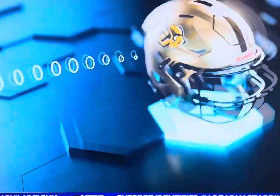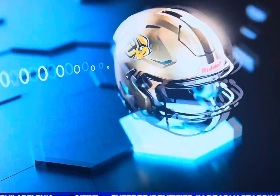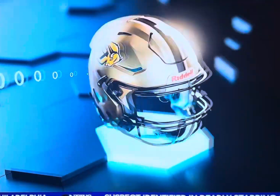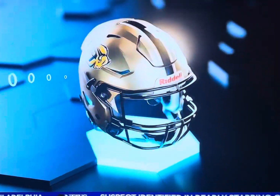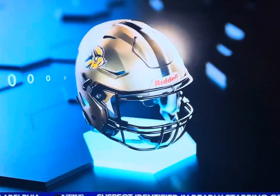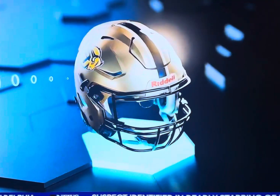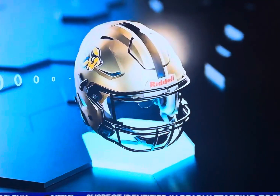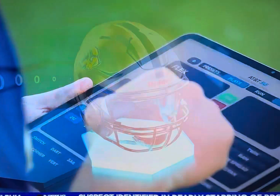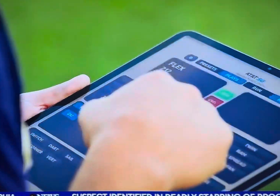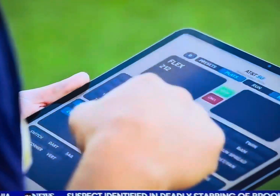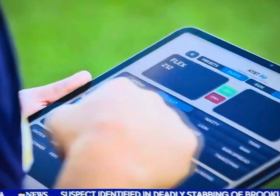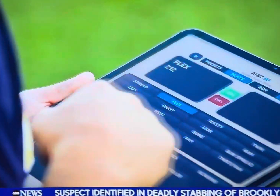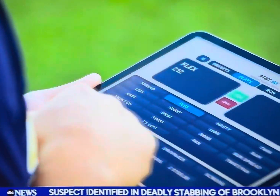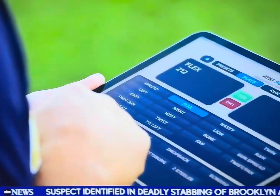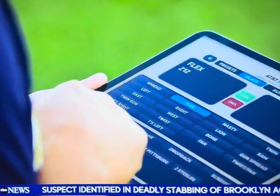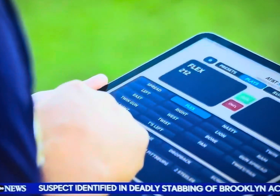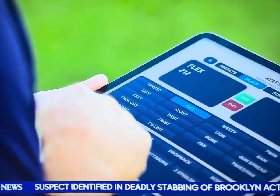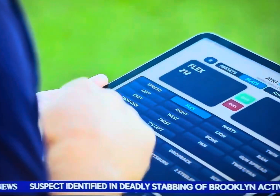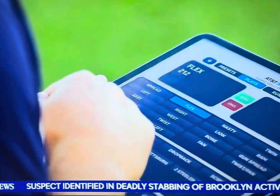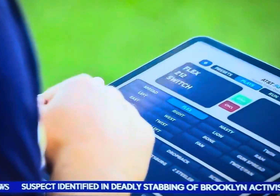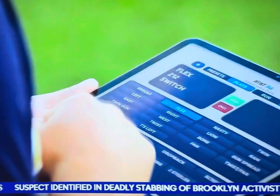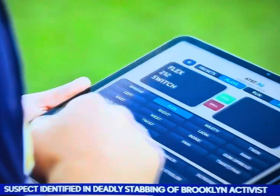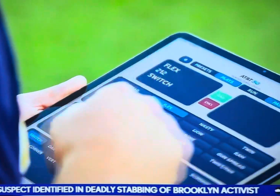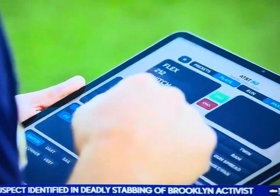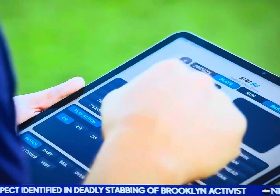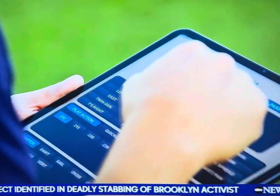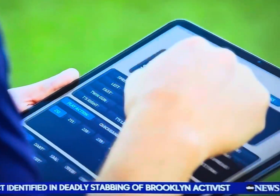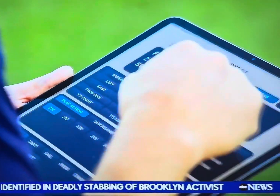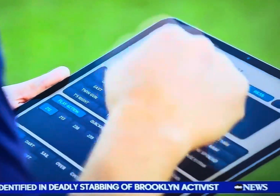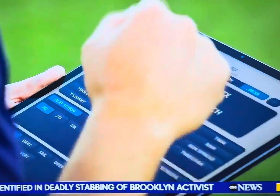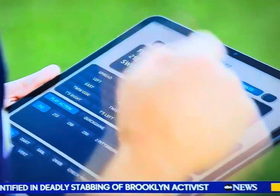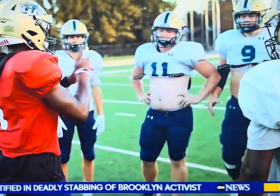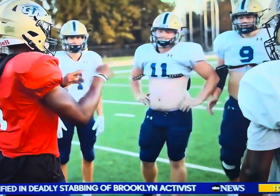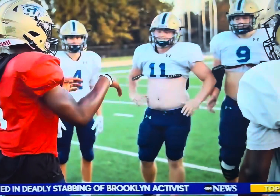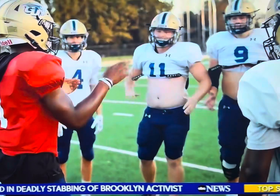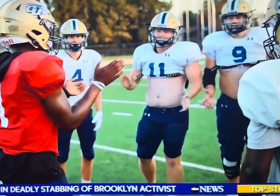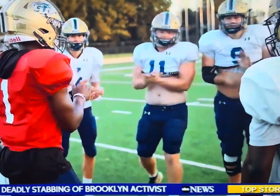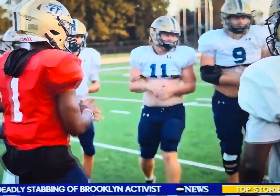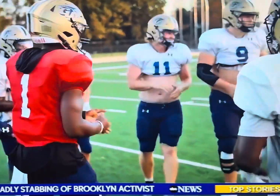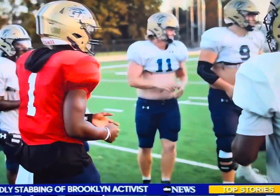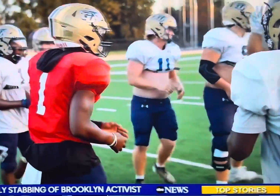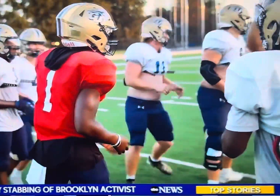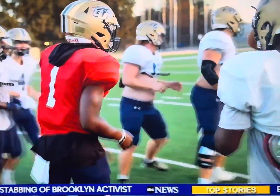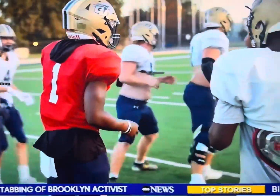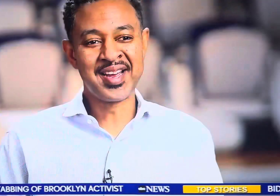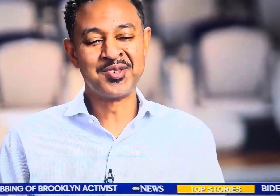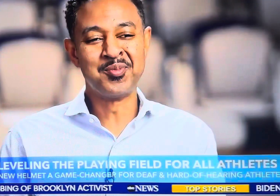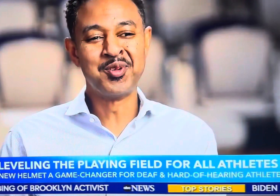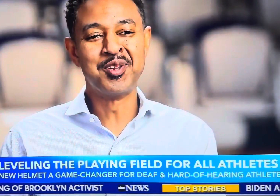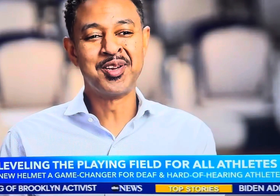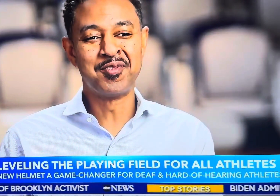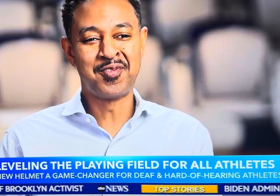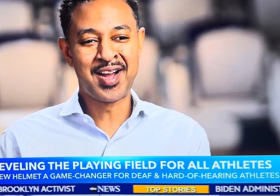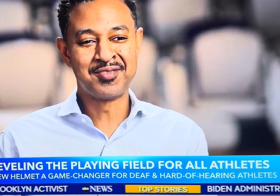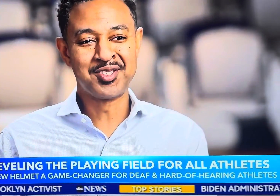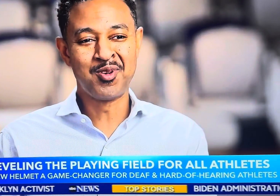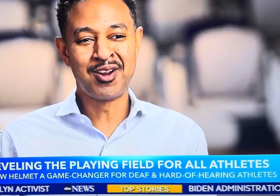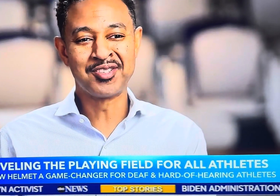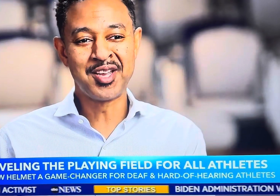expertise on connectivity can advance the game for the coaches, the players, and the fans. That is the beauty of a 5G wireless